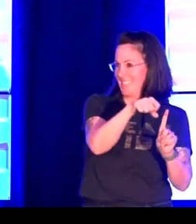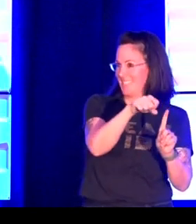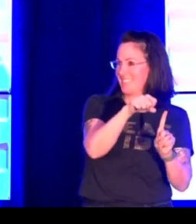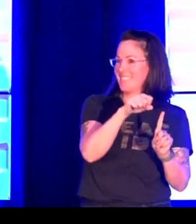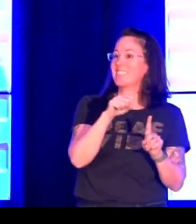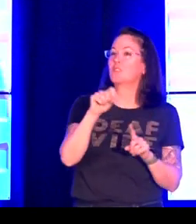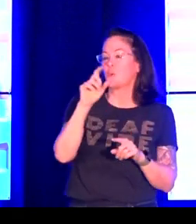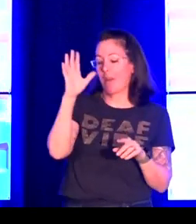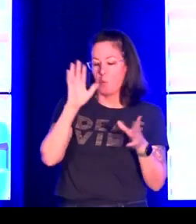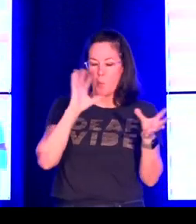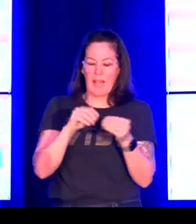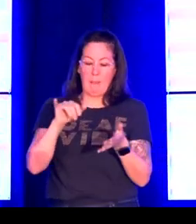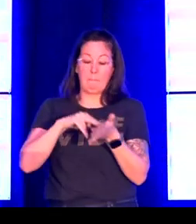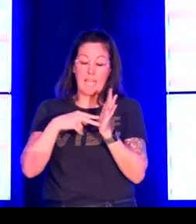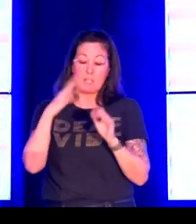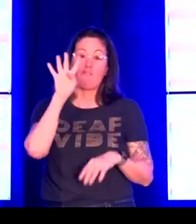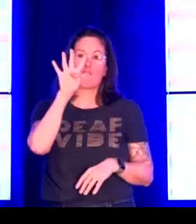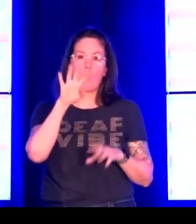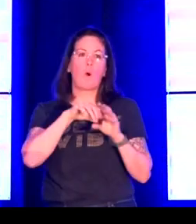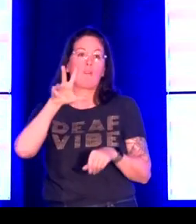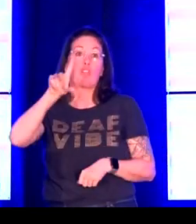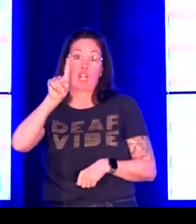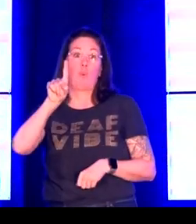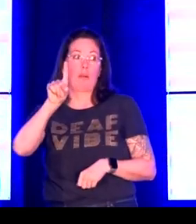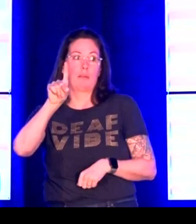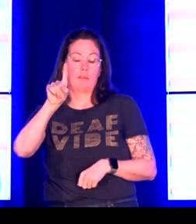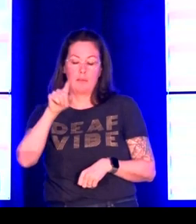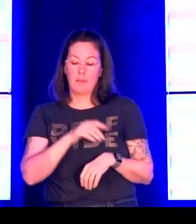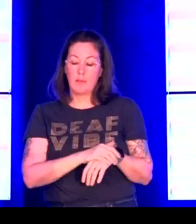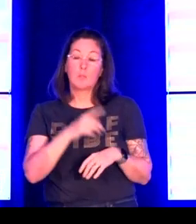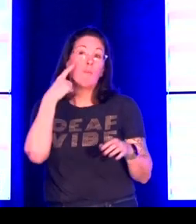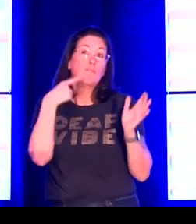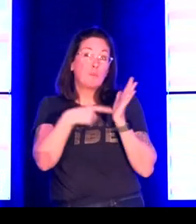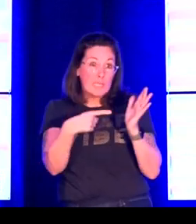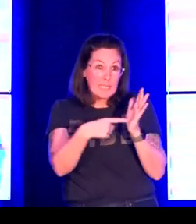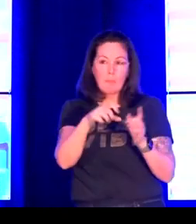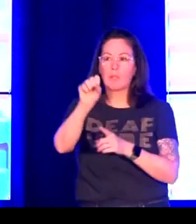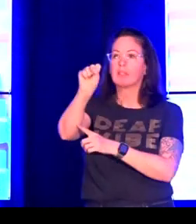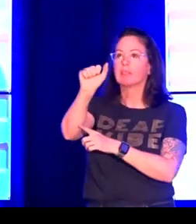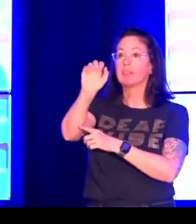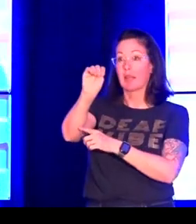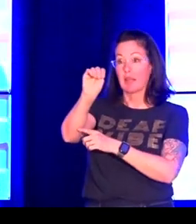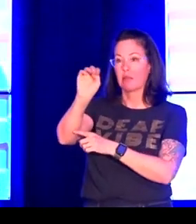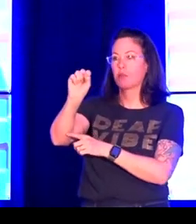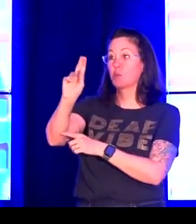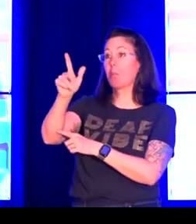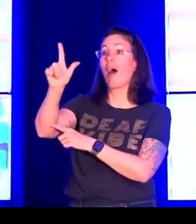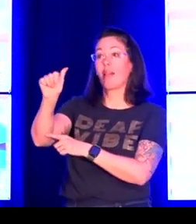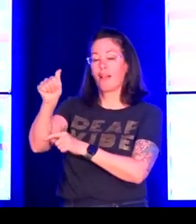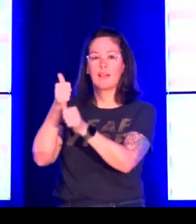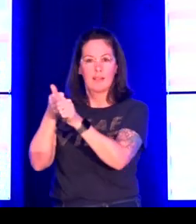I can't see the number there, but whatever's left from 87%. So it was four of the articles out of 31